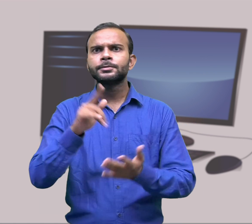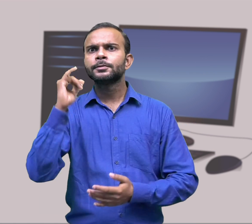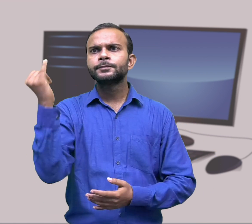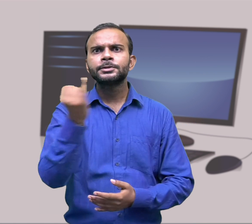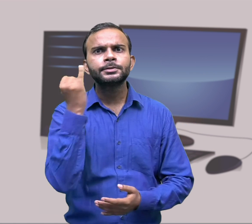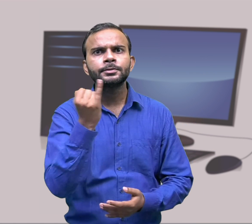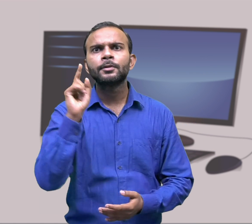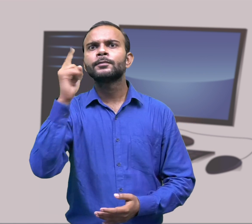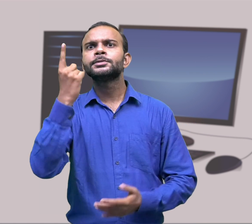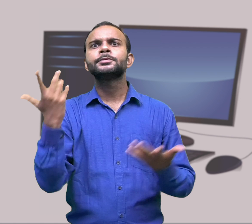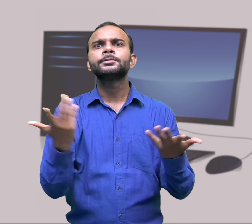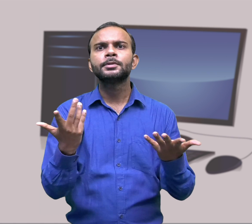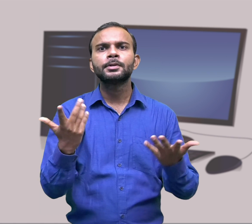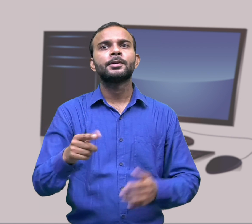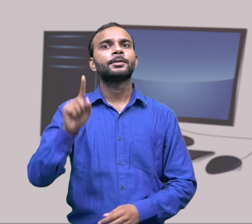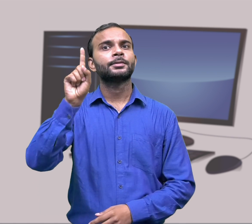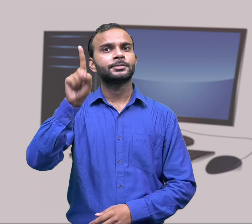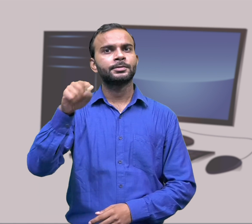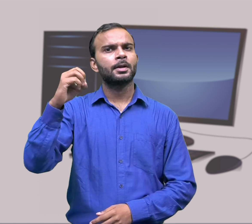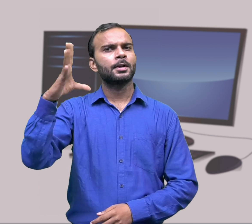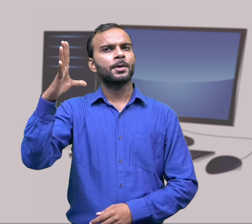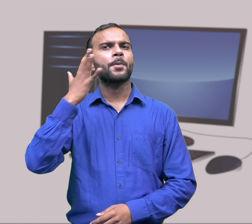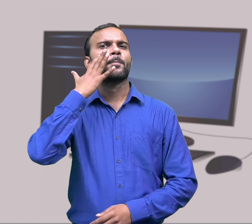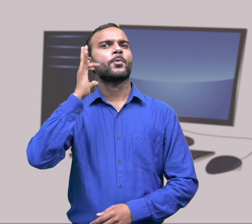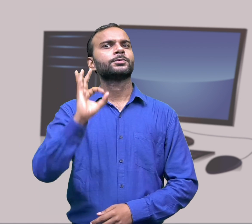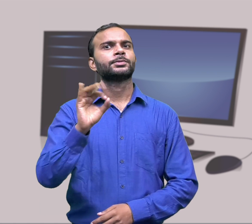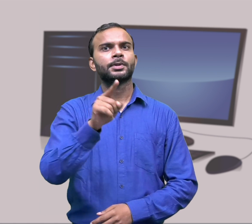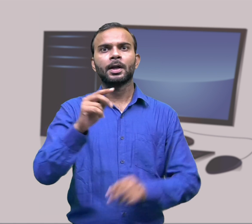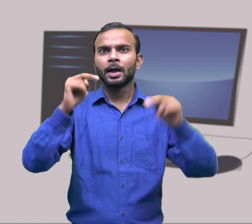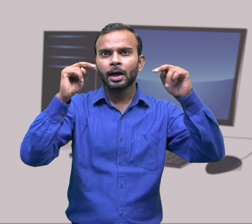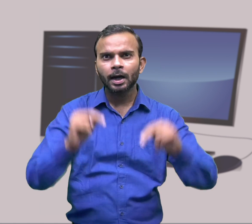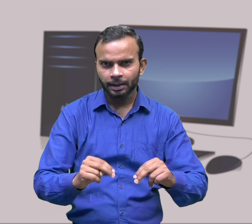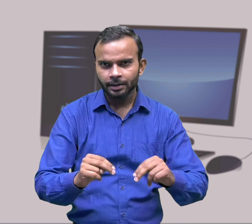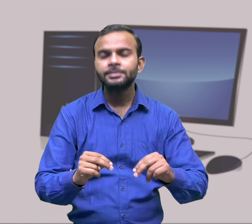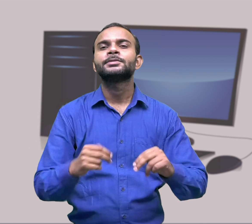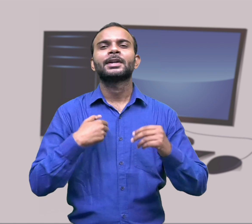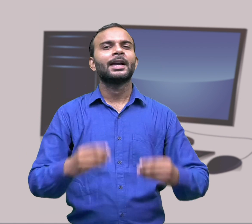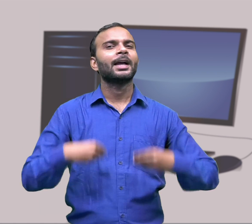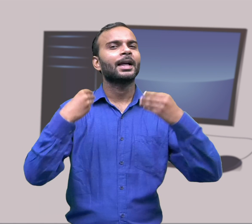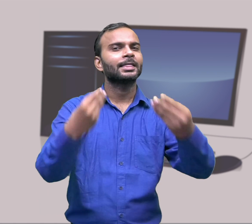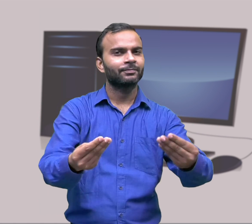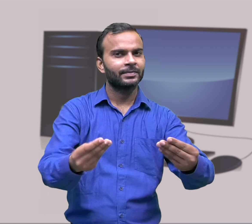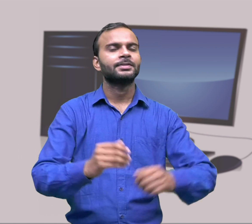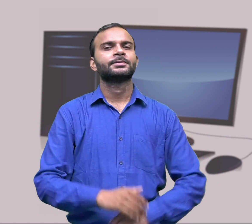Therefore, you need to first search for the main power switch. Let me tell you the steps.